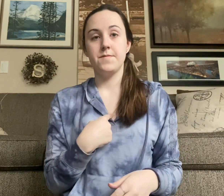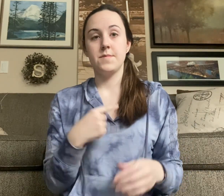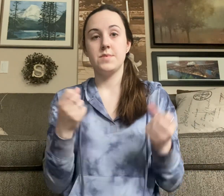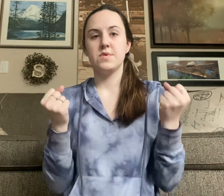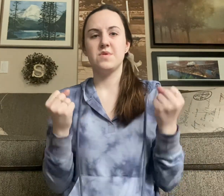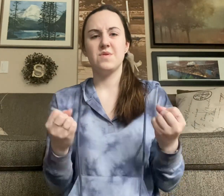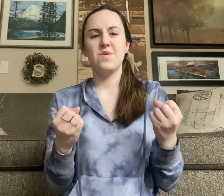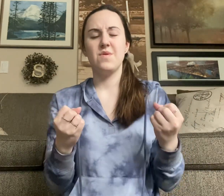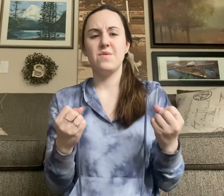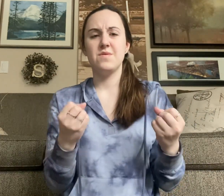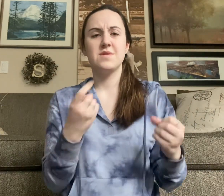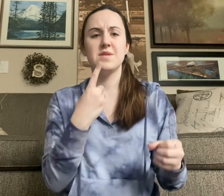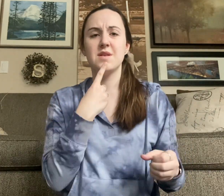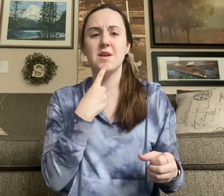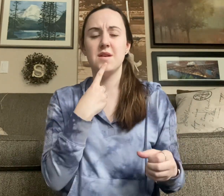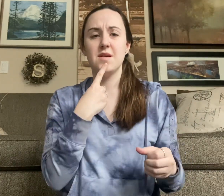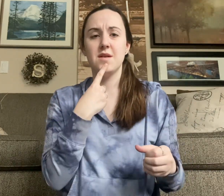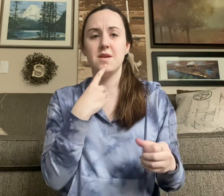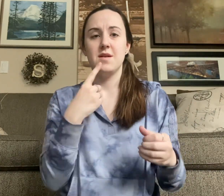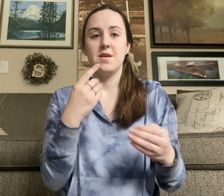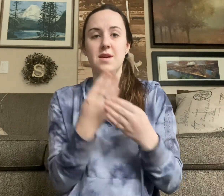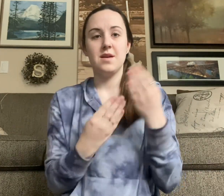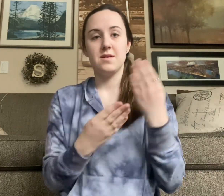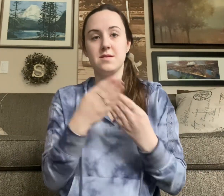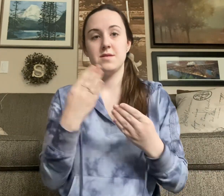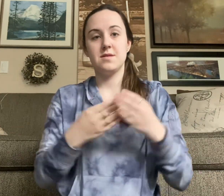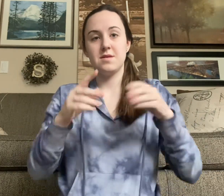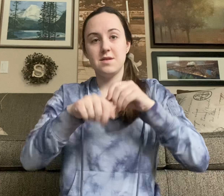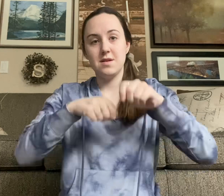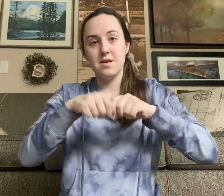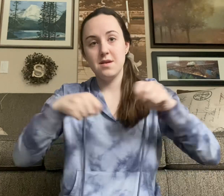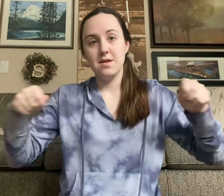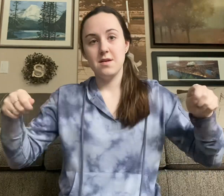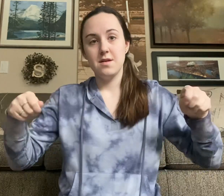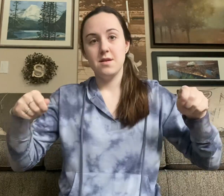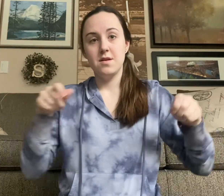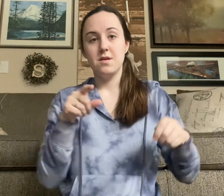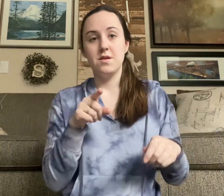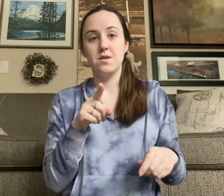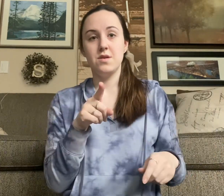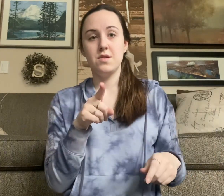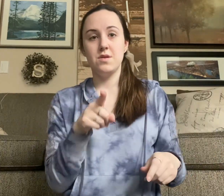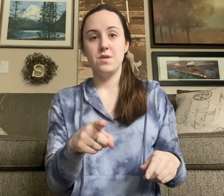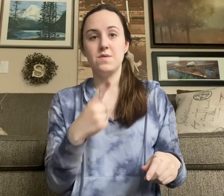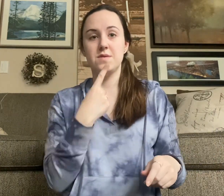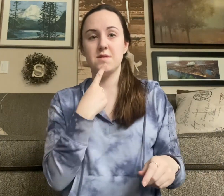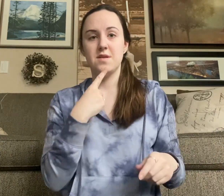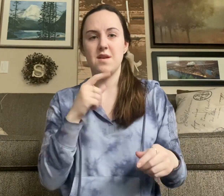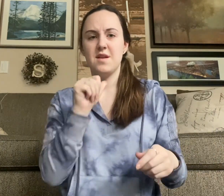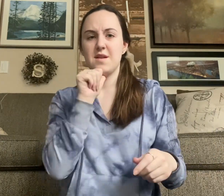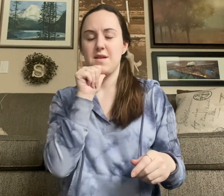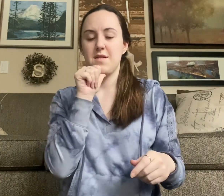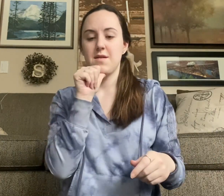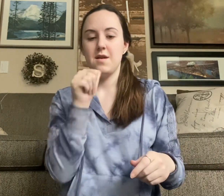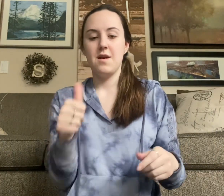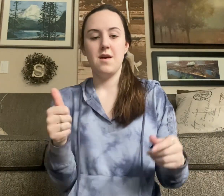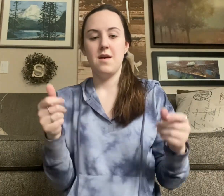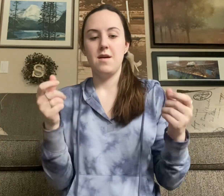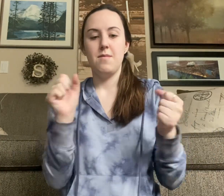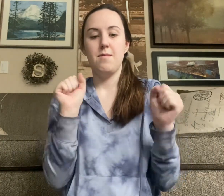so don't keep saying my hands are tied You claim it's not in the cards, but fate is pulling you miles